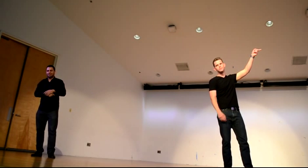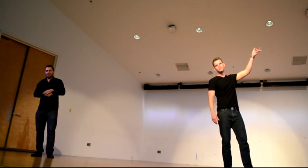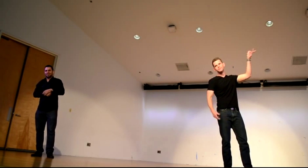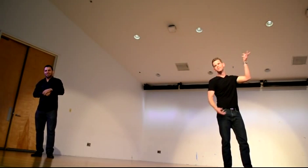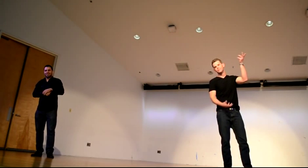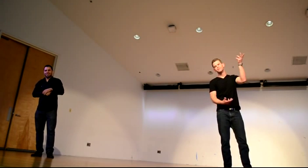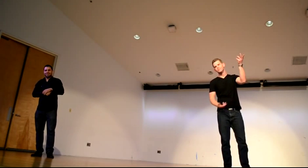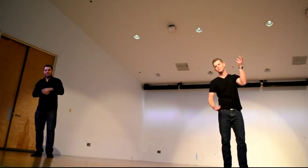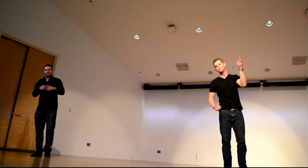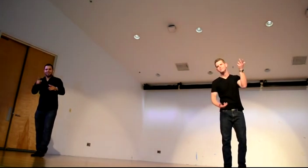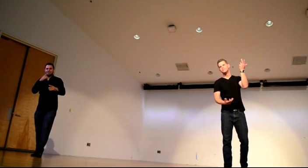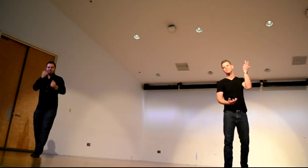well that's thanks to the director though you know